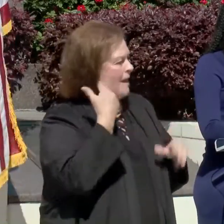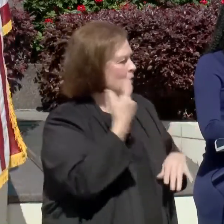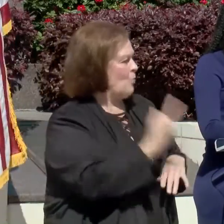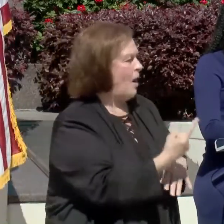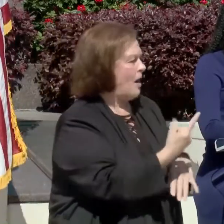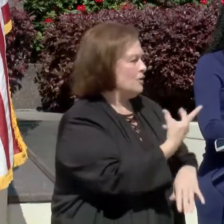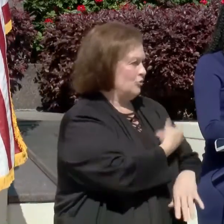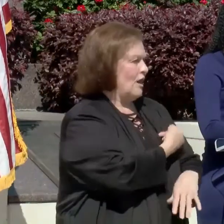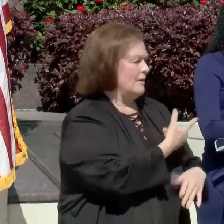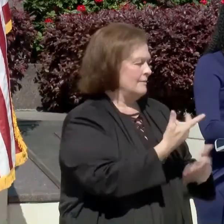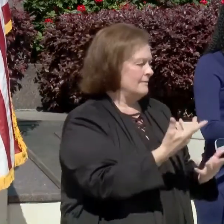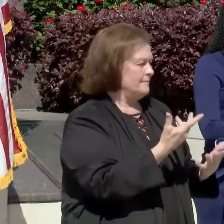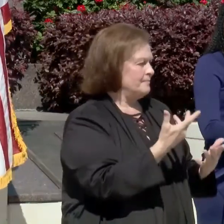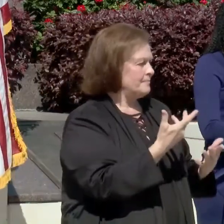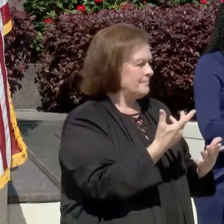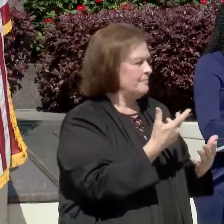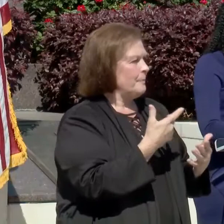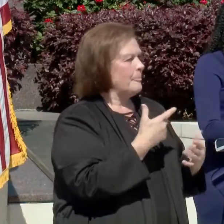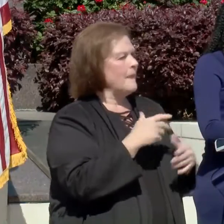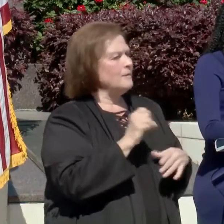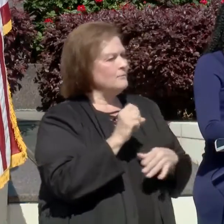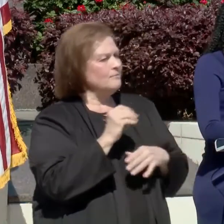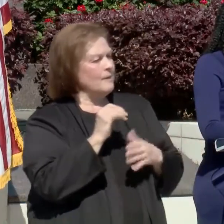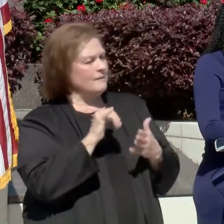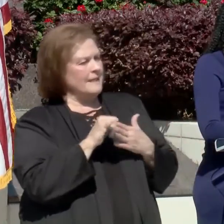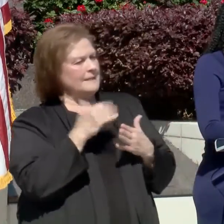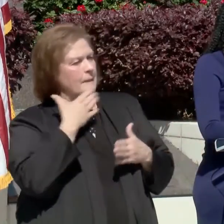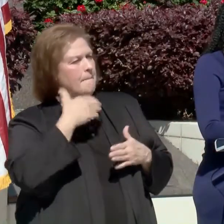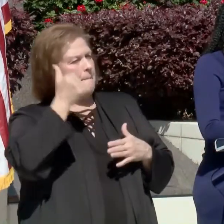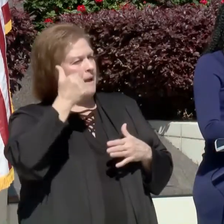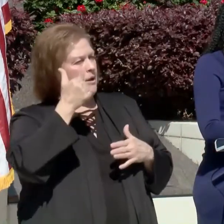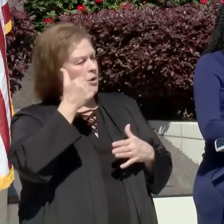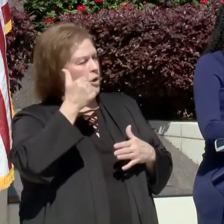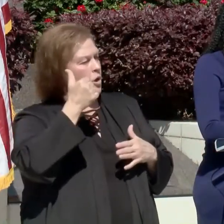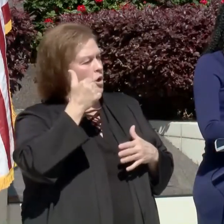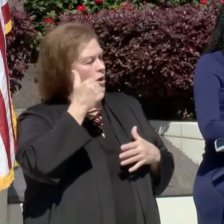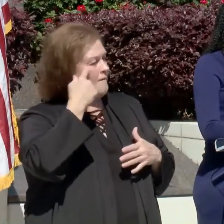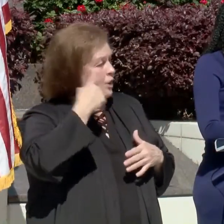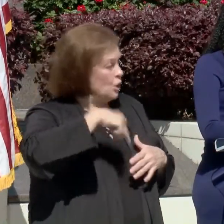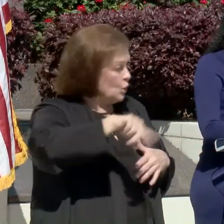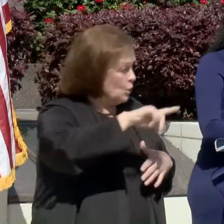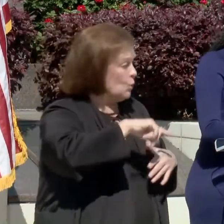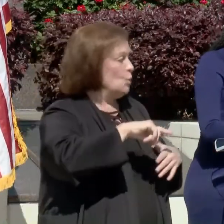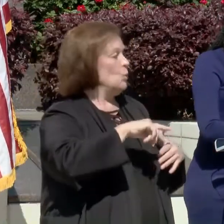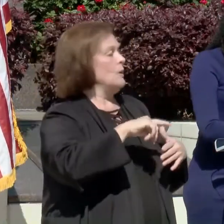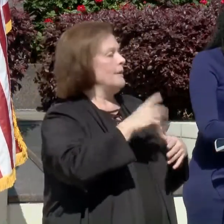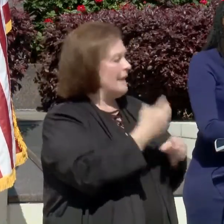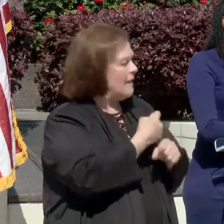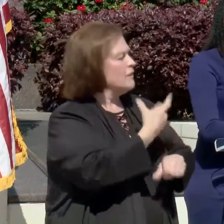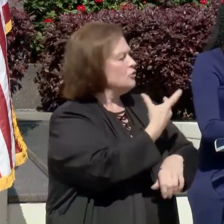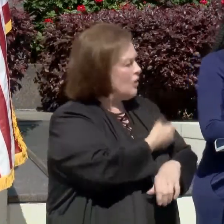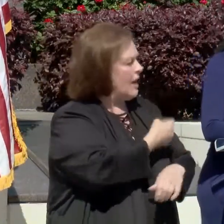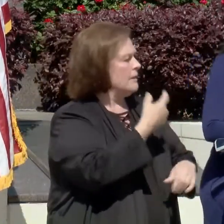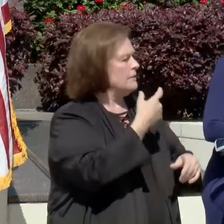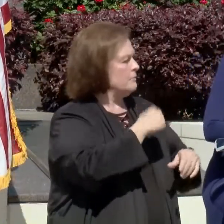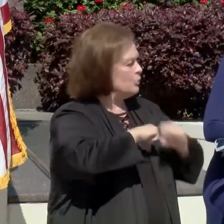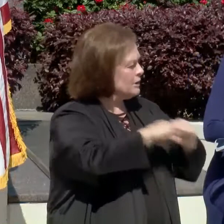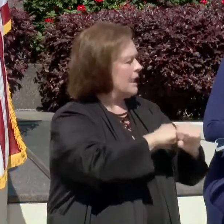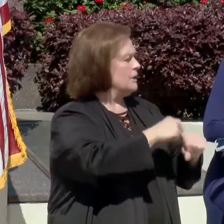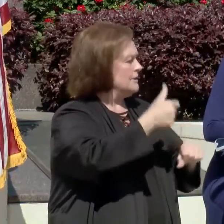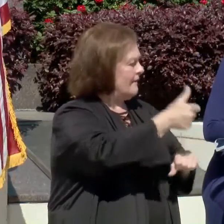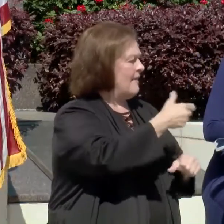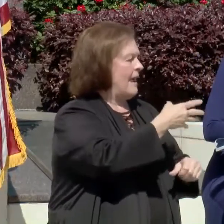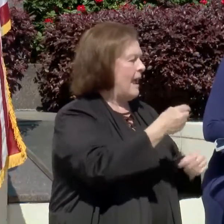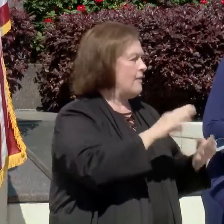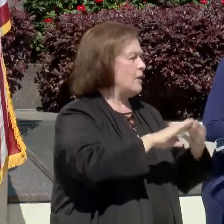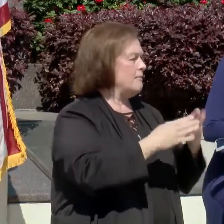faster you get vaccinated, the more coverage you have and the better it protects not only you but also our community are side effects any